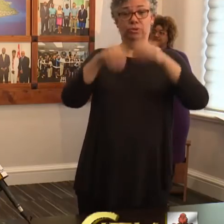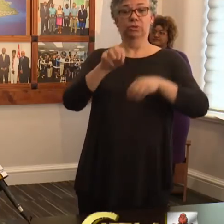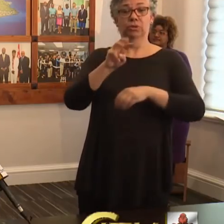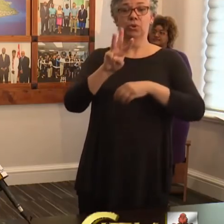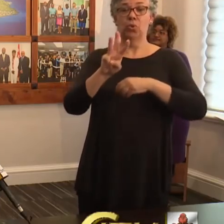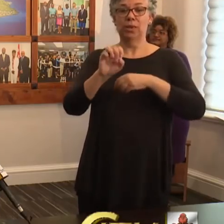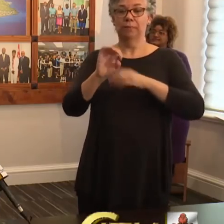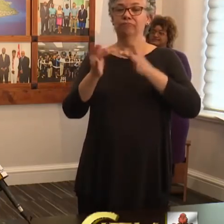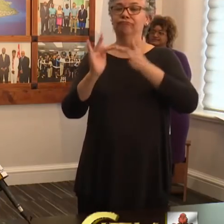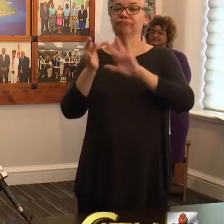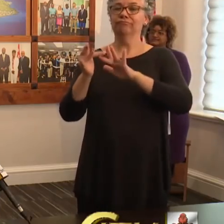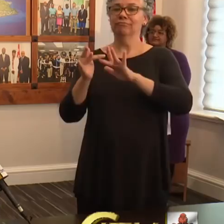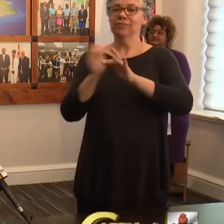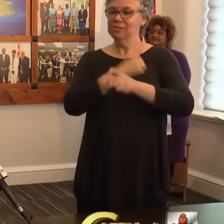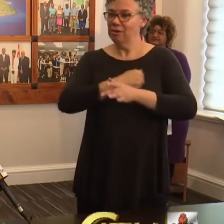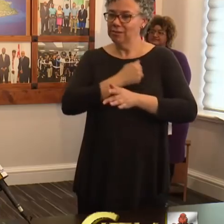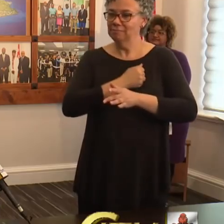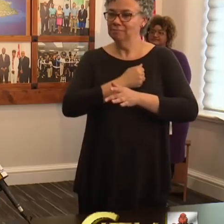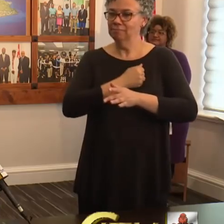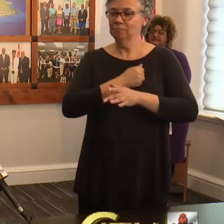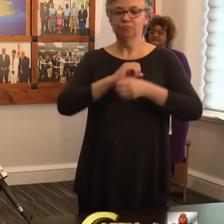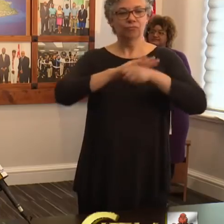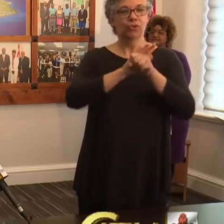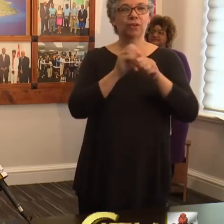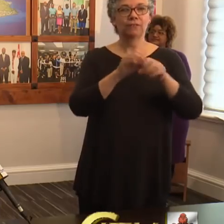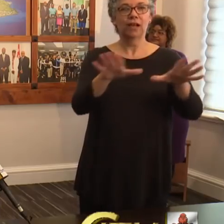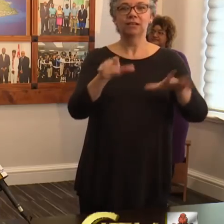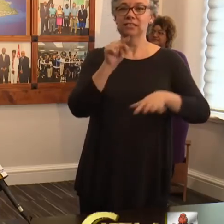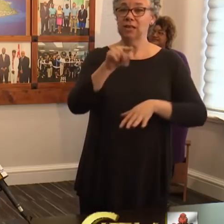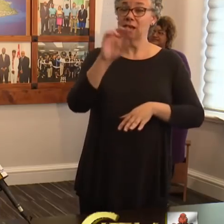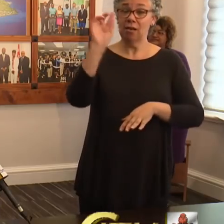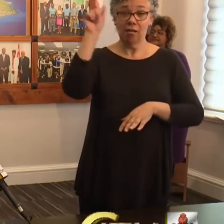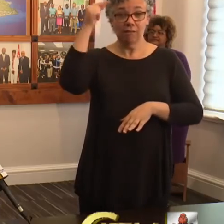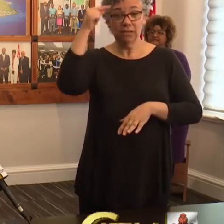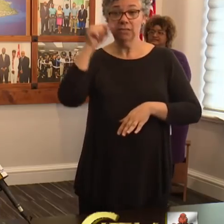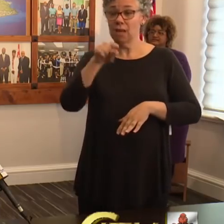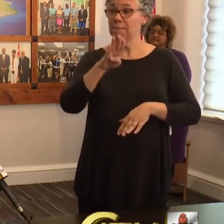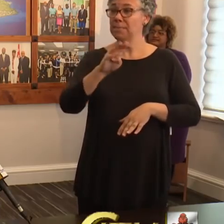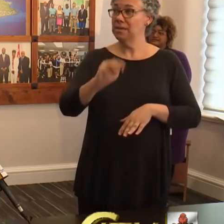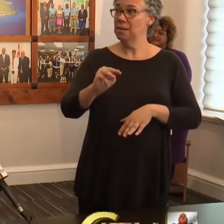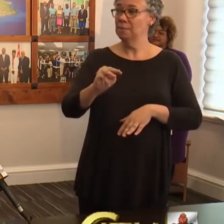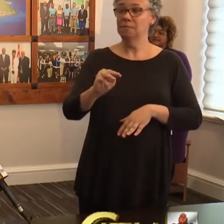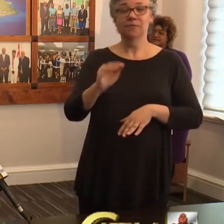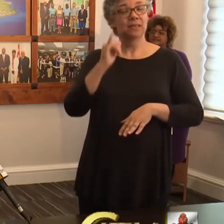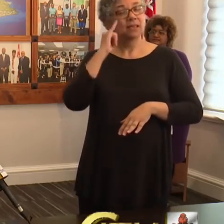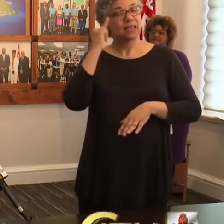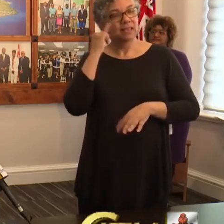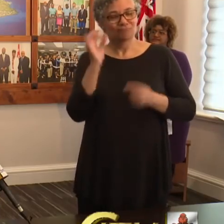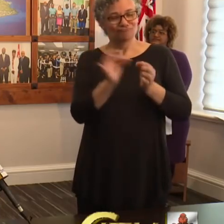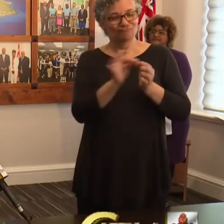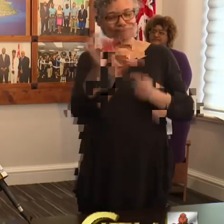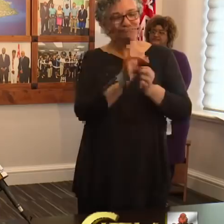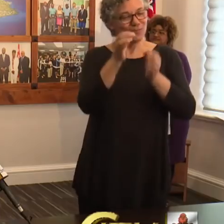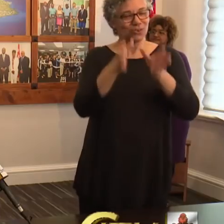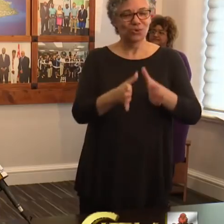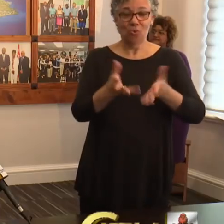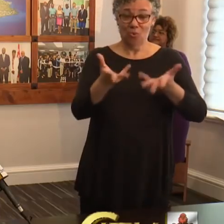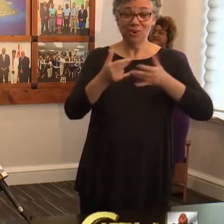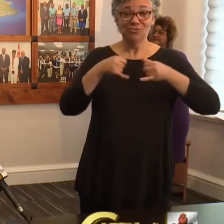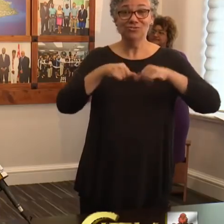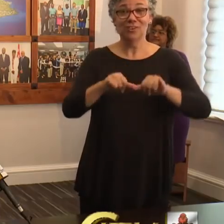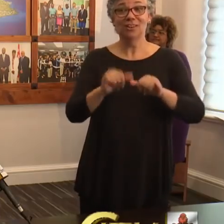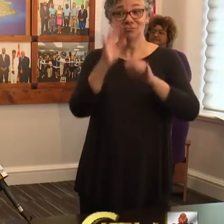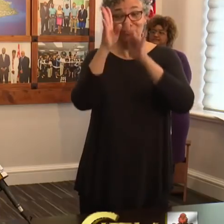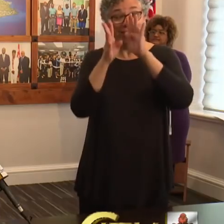.gov.bm. Should budding seamstresses wish to try a hand at